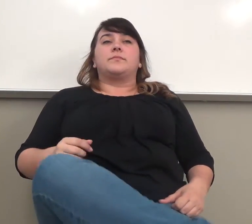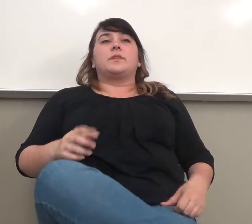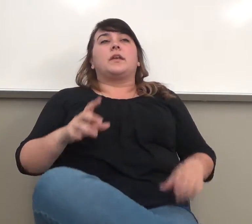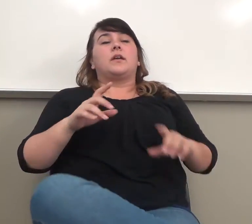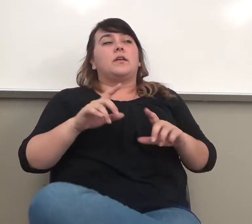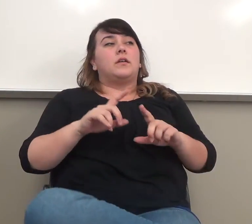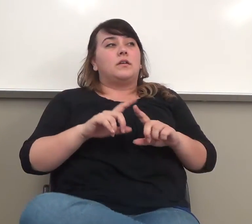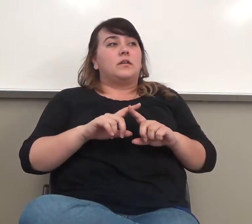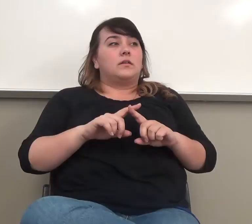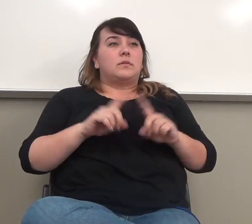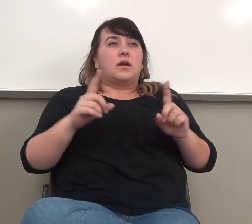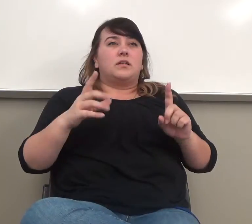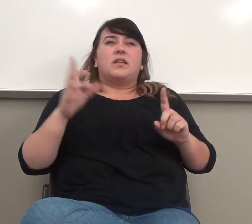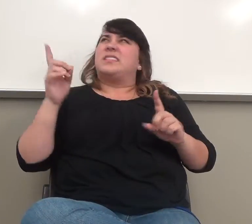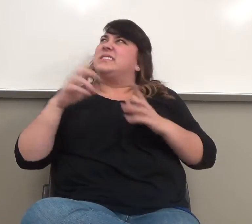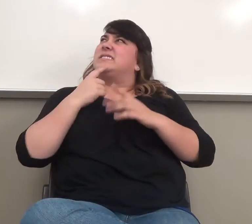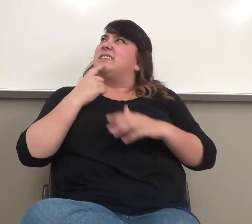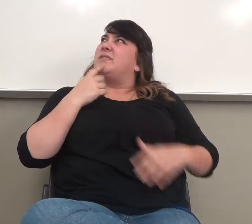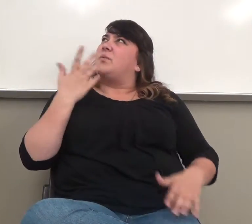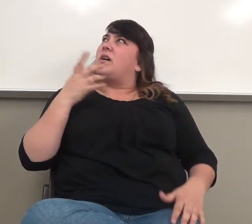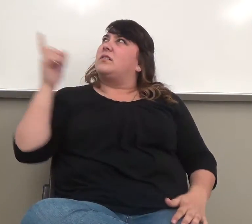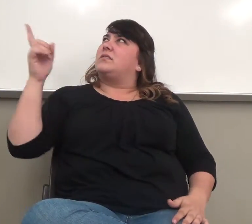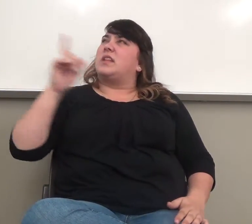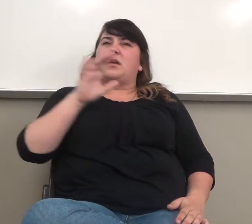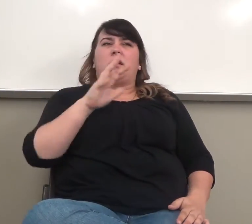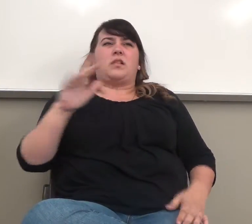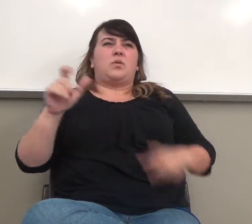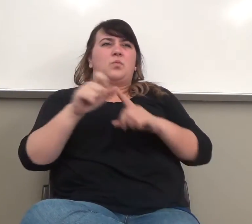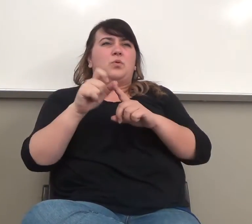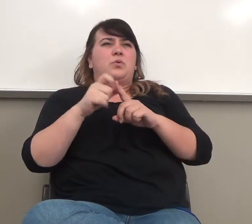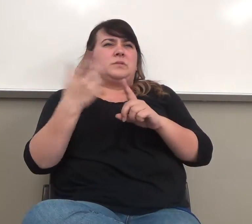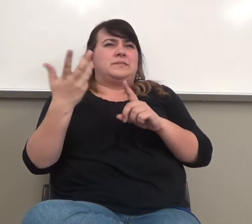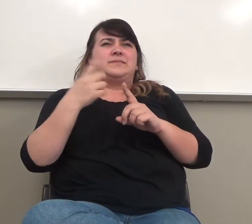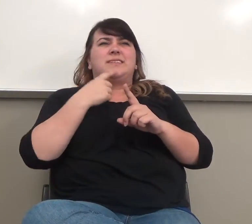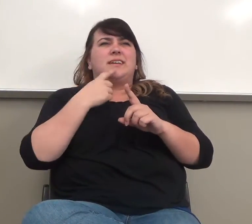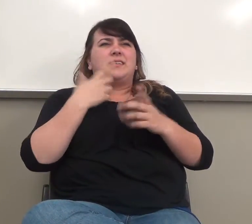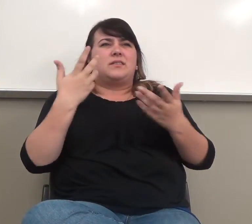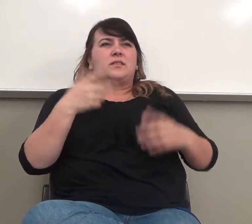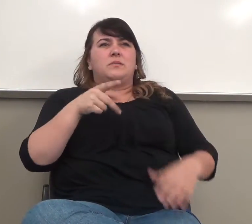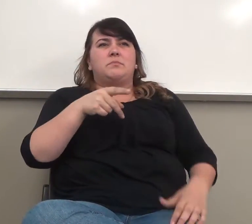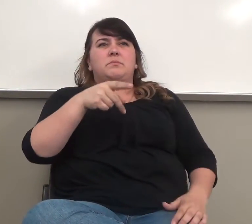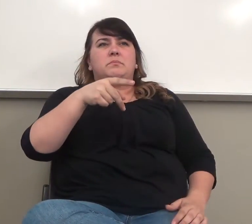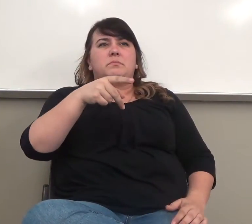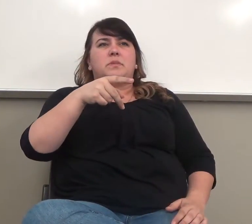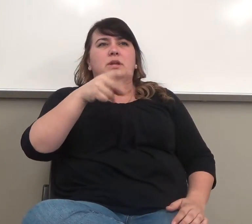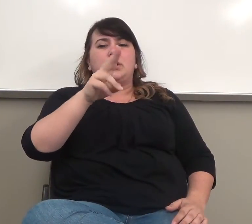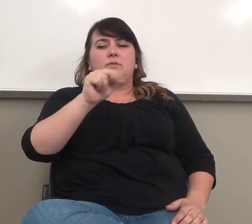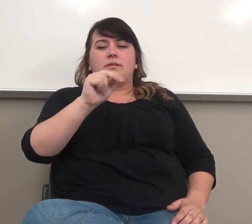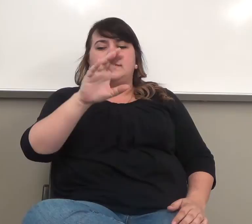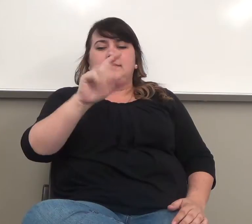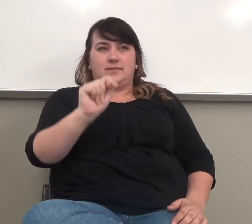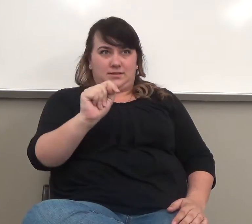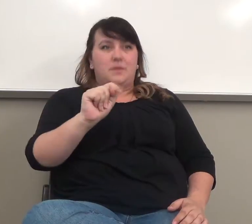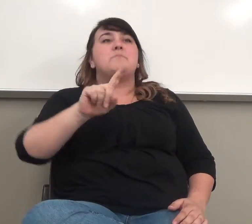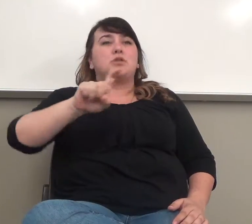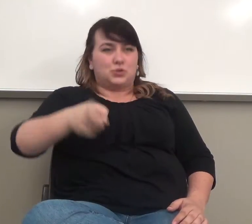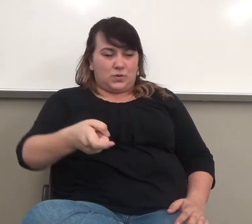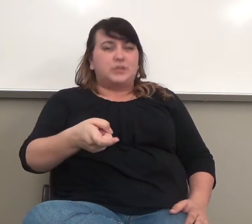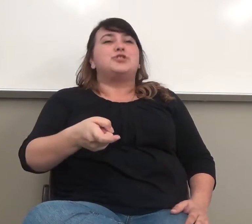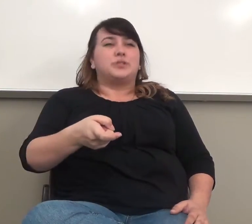what does this say? Anybody guess what that says? E, U, N, C, D, punctuation. Okay, well, this is pretty